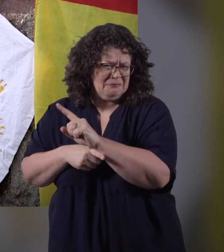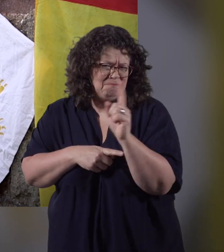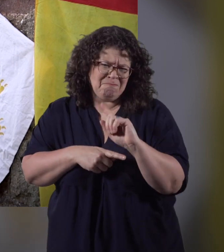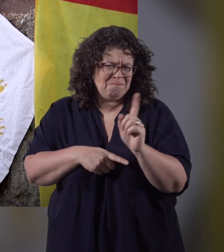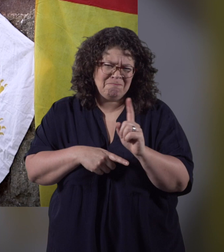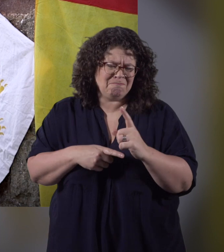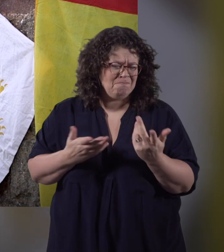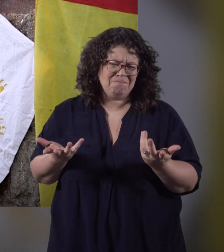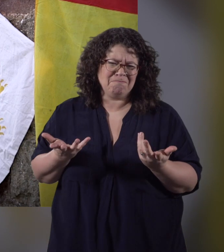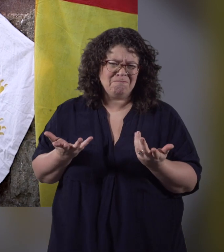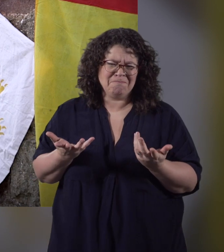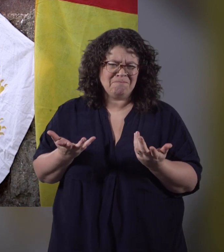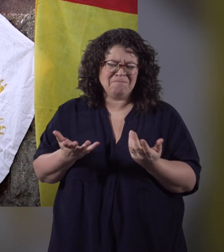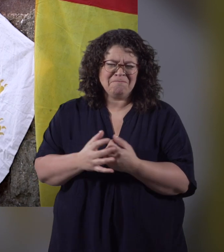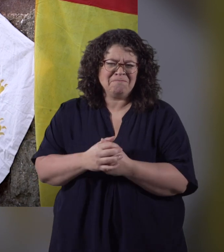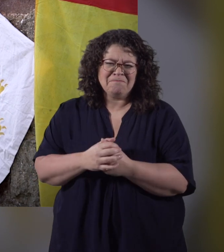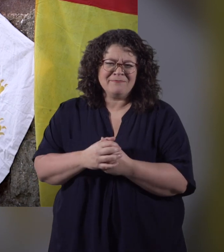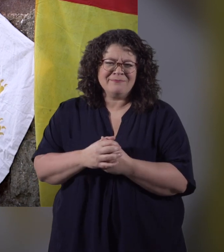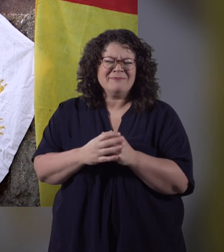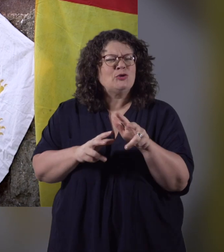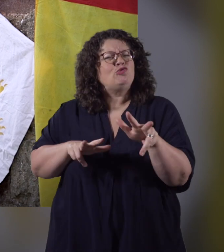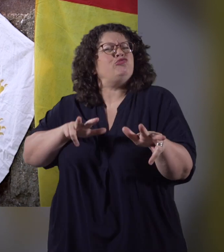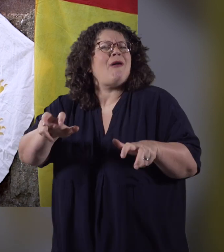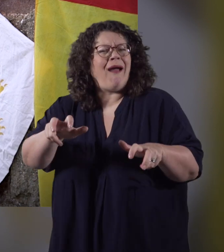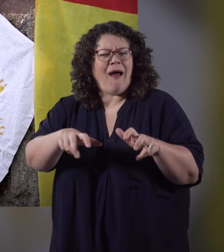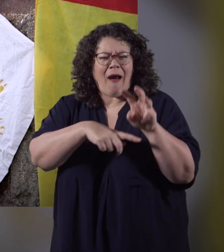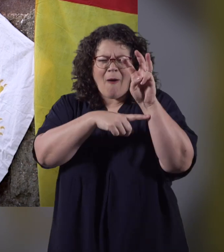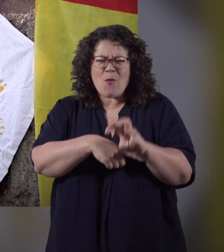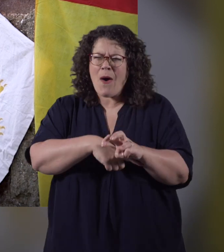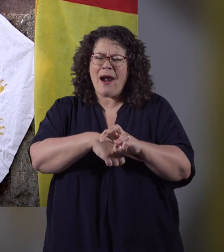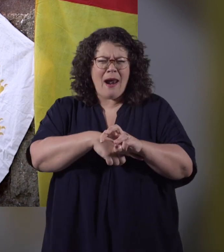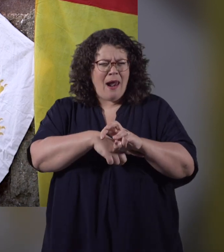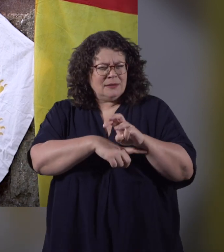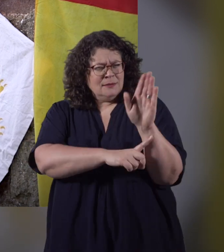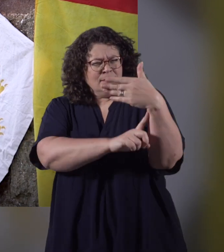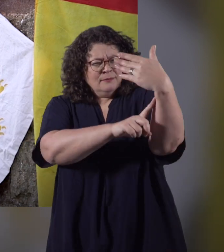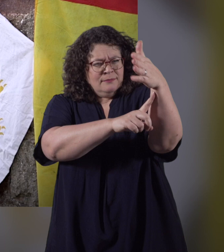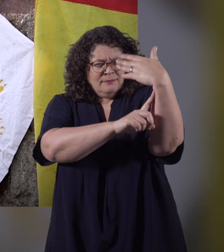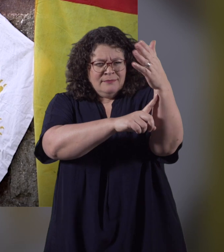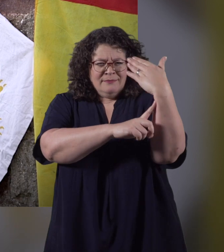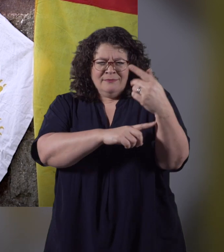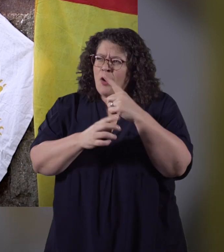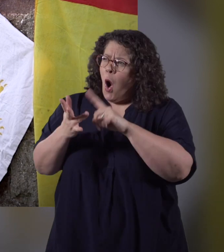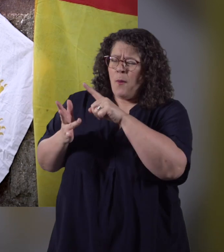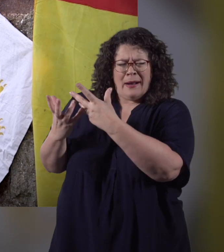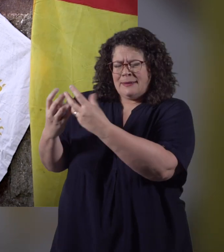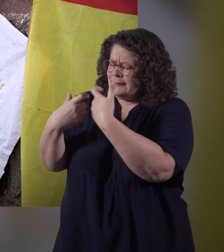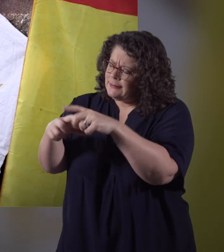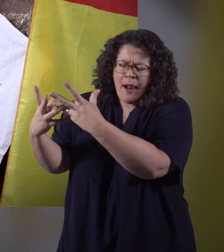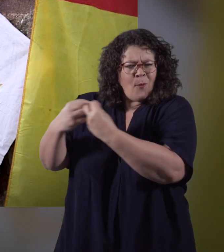He will be snatched from them. While the dragon of Wales breathes, Owain continues to accompany us.